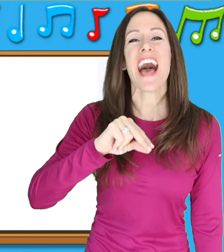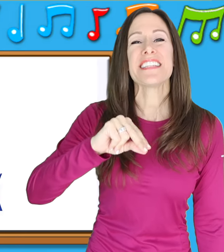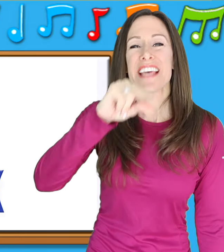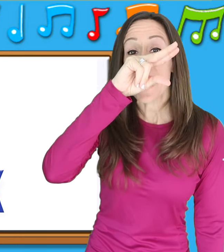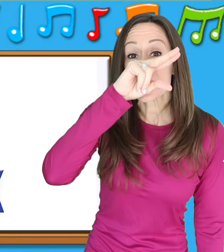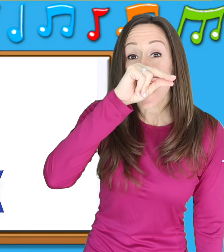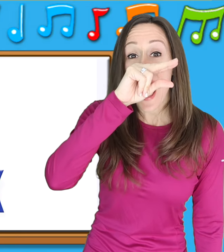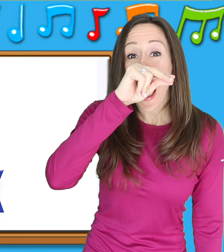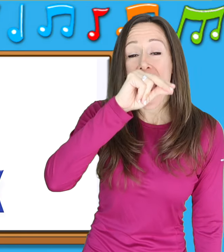-d-dog